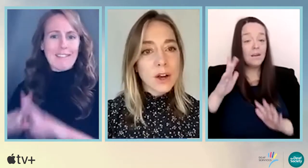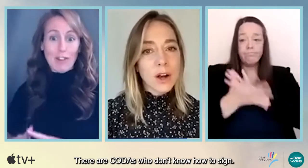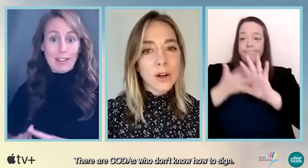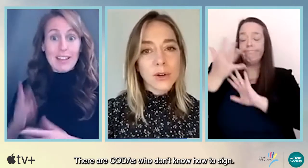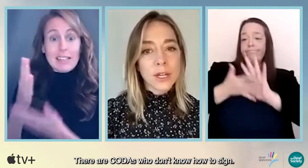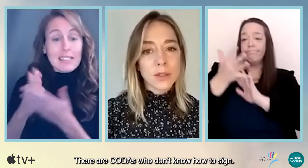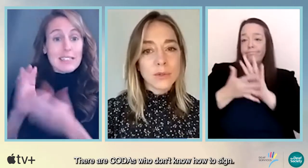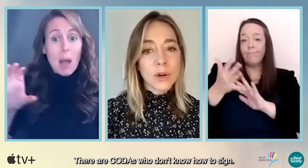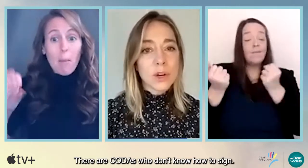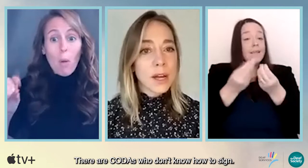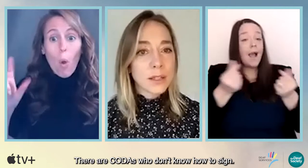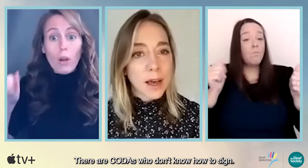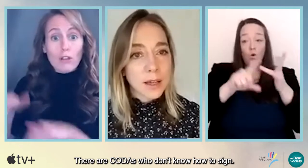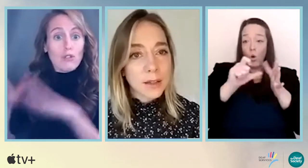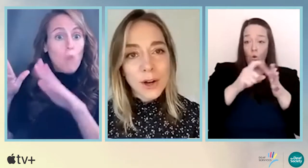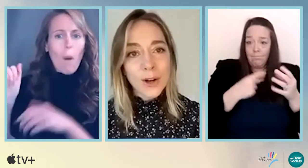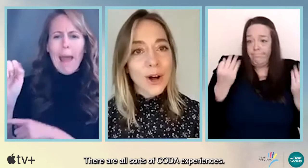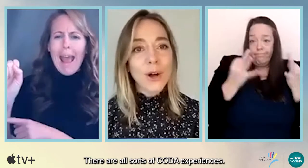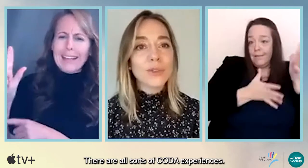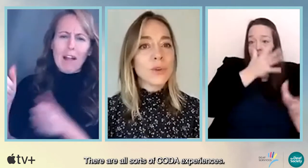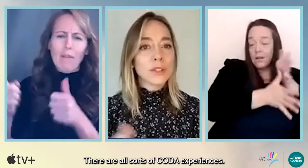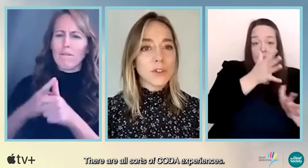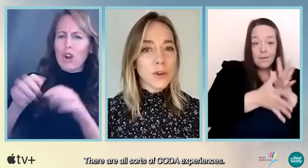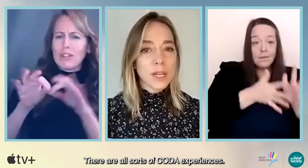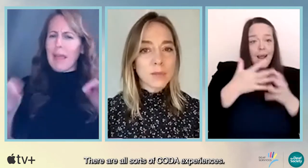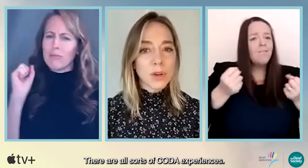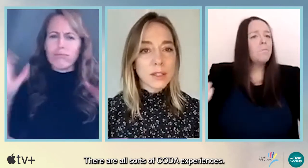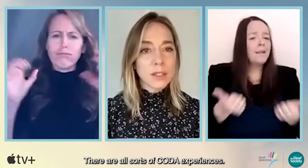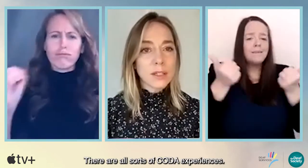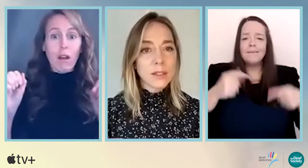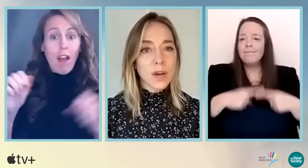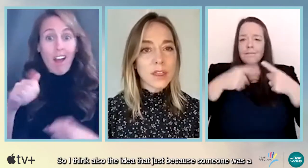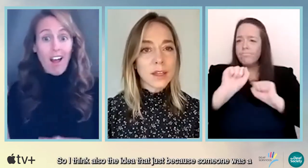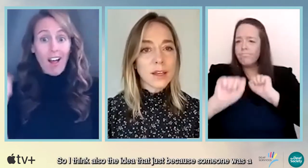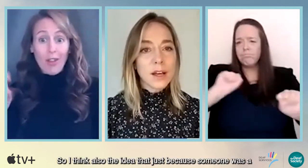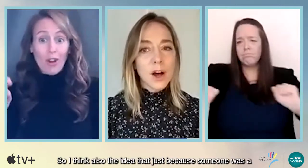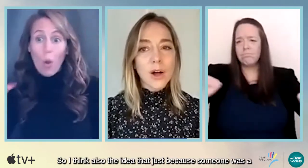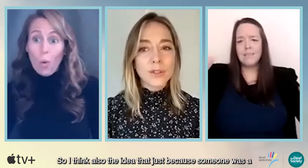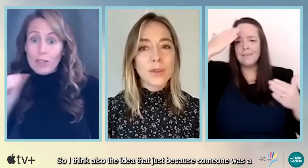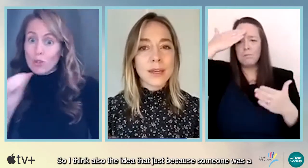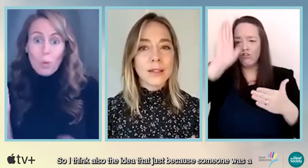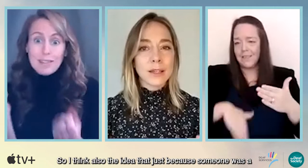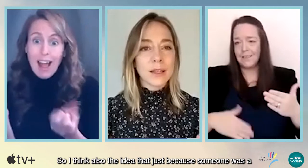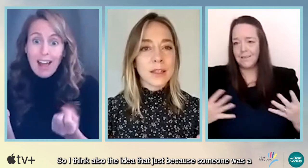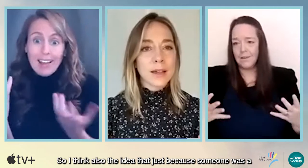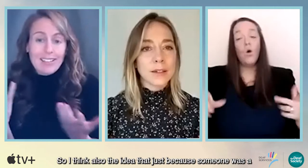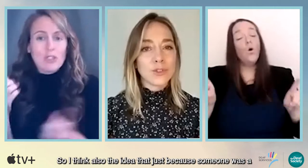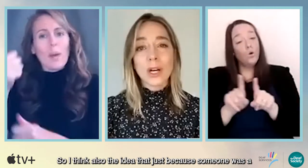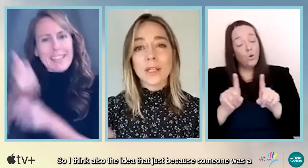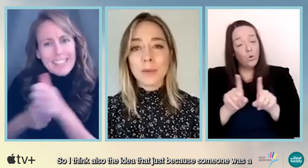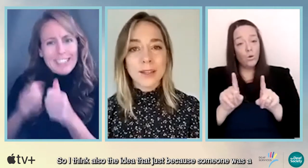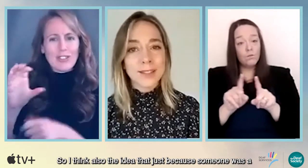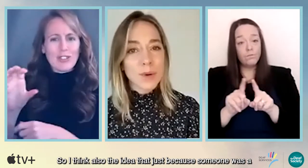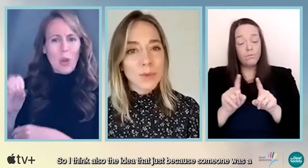There are codas who don't know how to sign. There are all sorts of coda experiences. So I think also the idea that